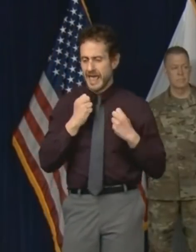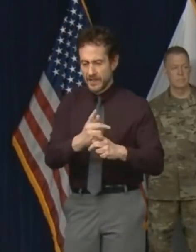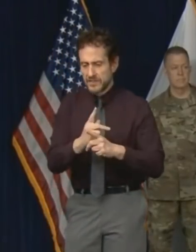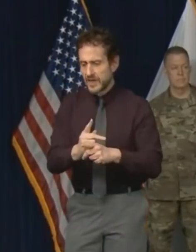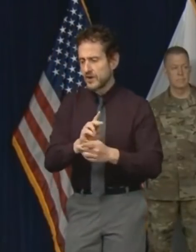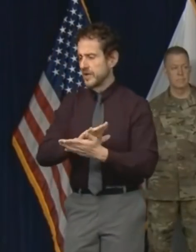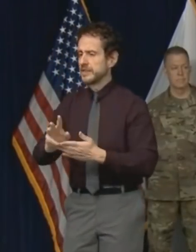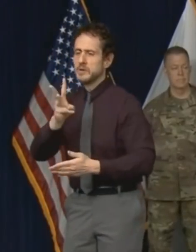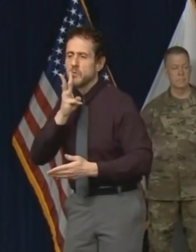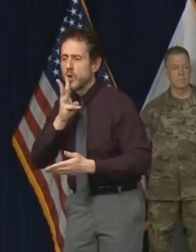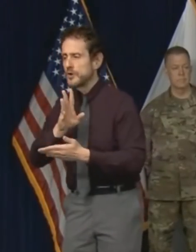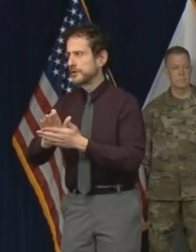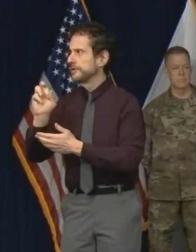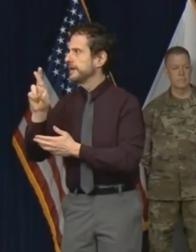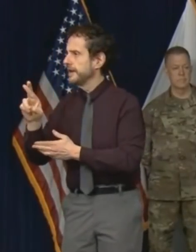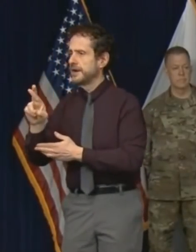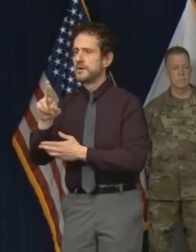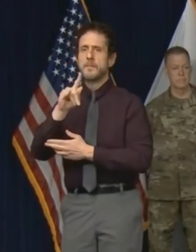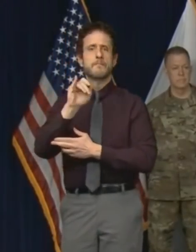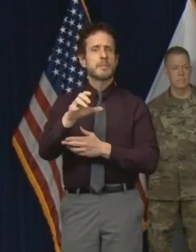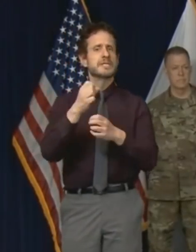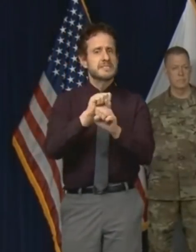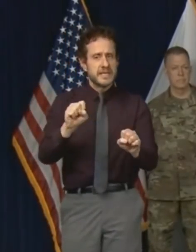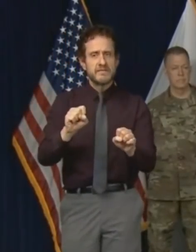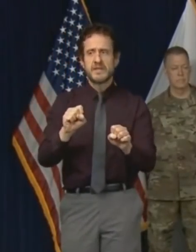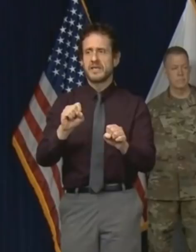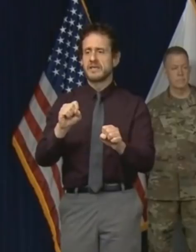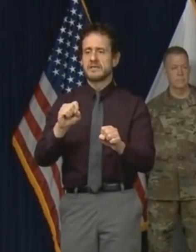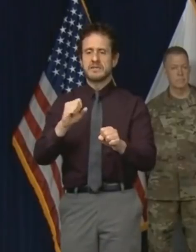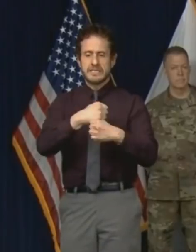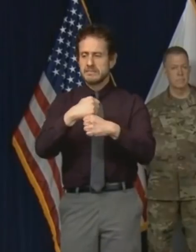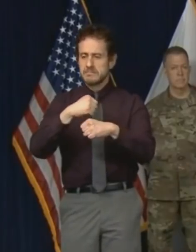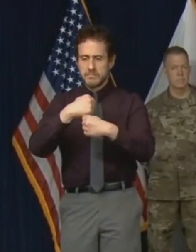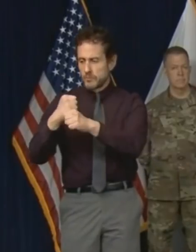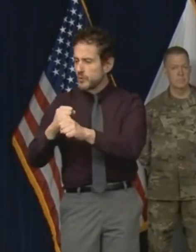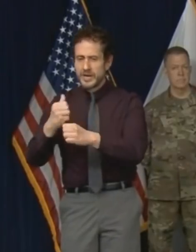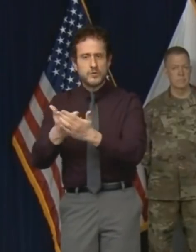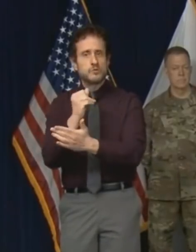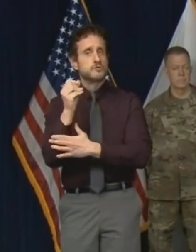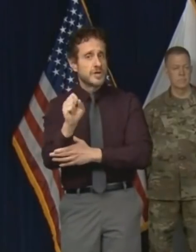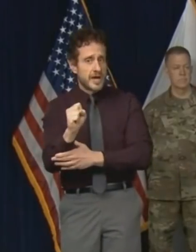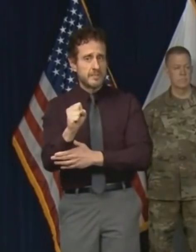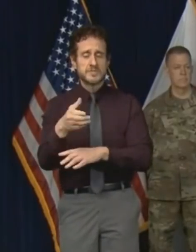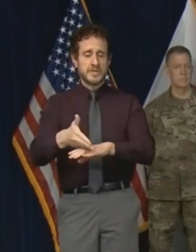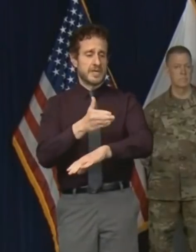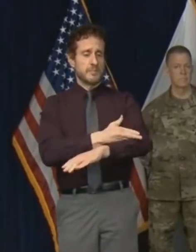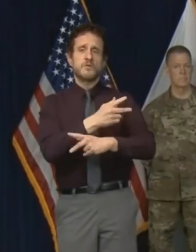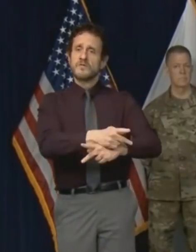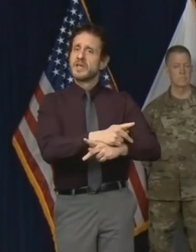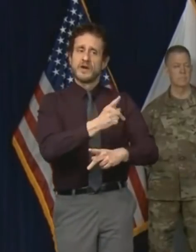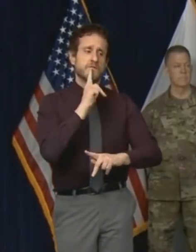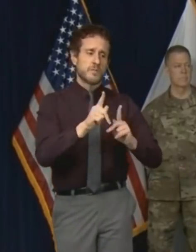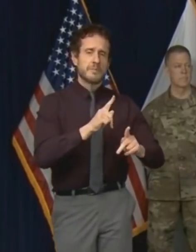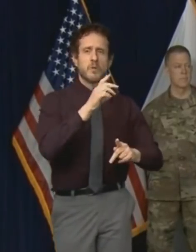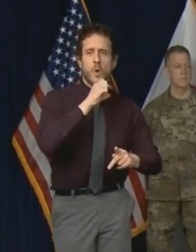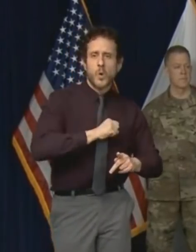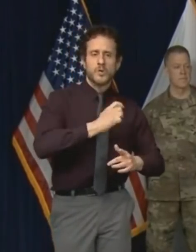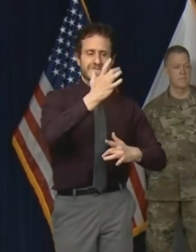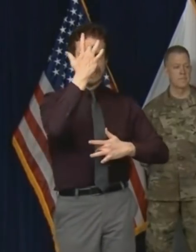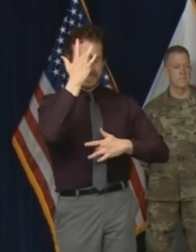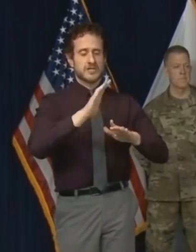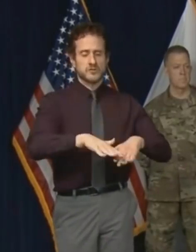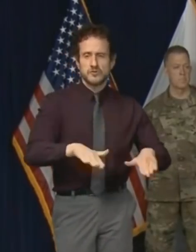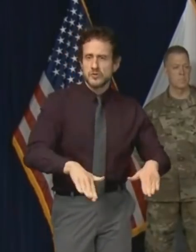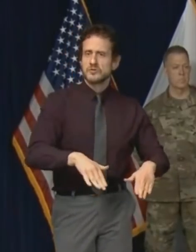greater public safety more job creating small businesses improved care for our most vulnerable children and